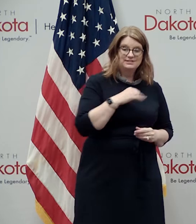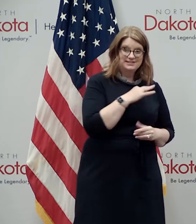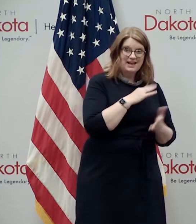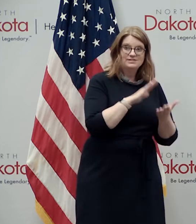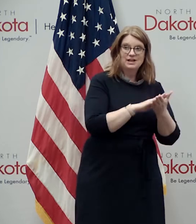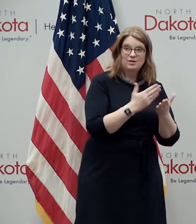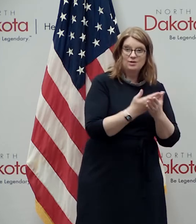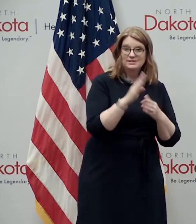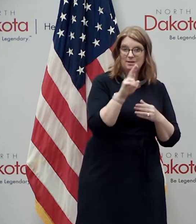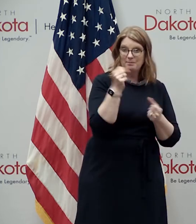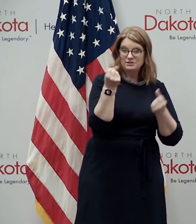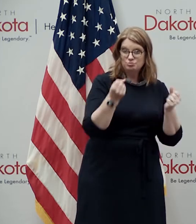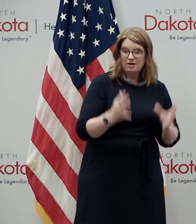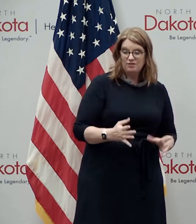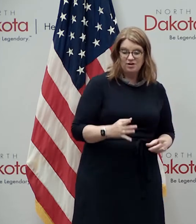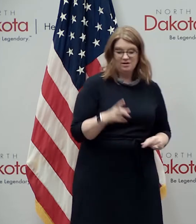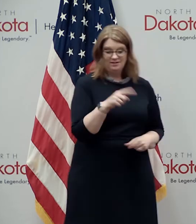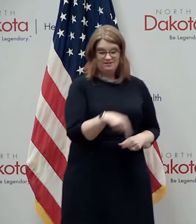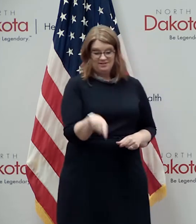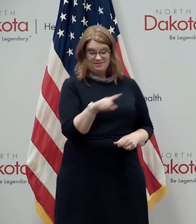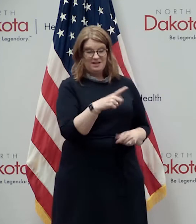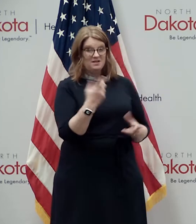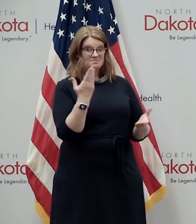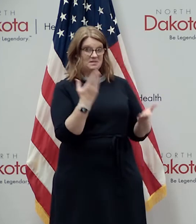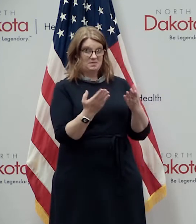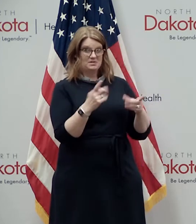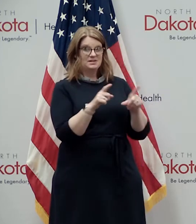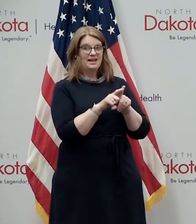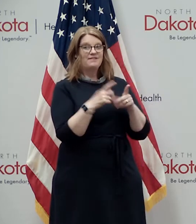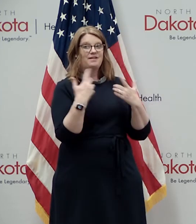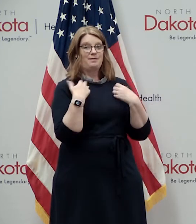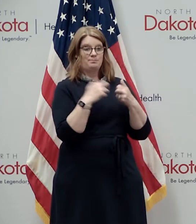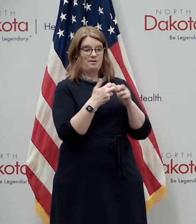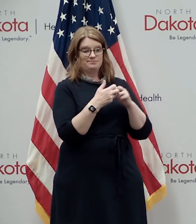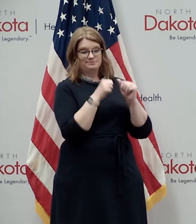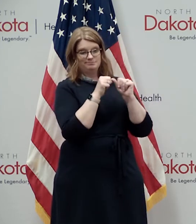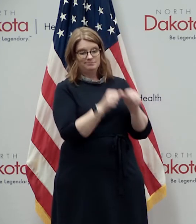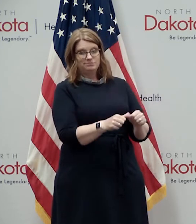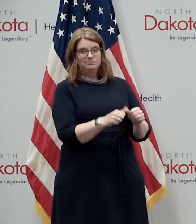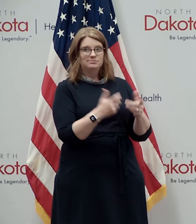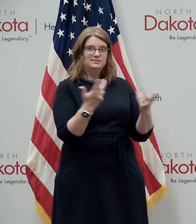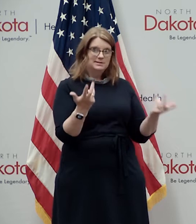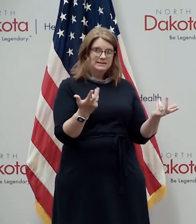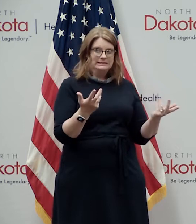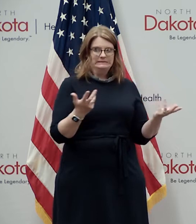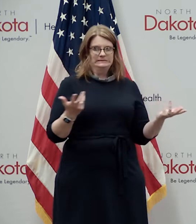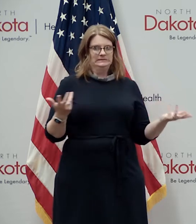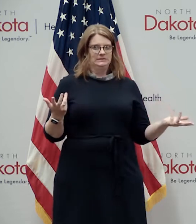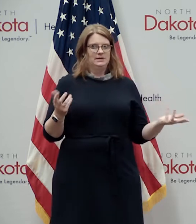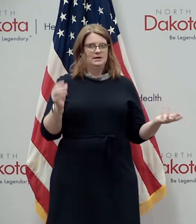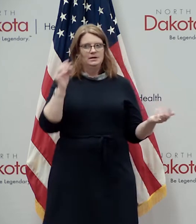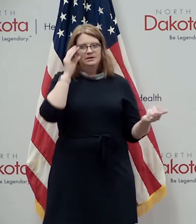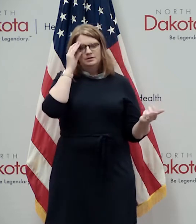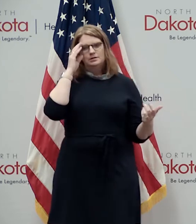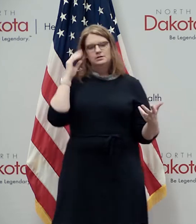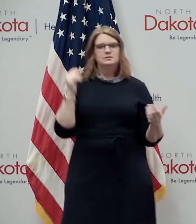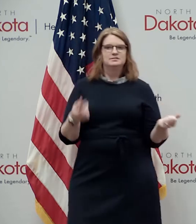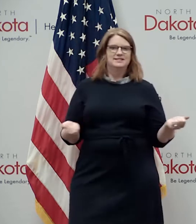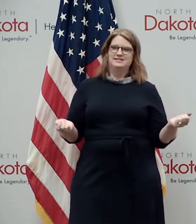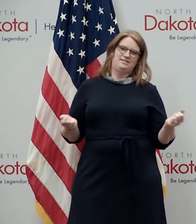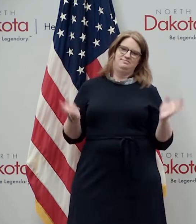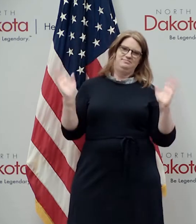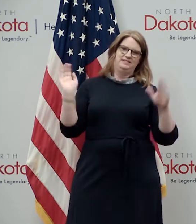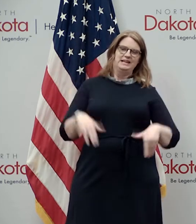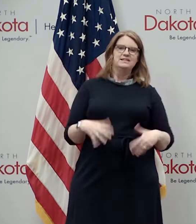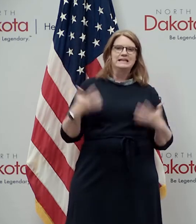bus drivers that might also fall into this category so so it's not um it's not you know hey let's just throw a bunch of healthy